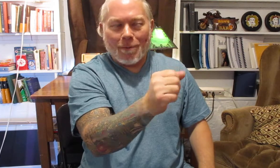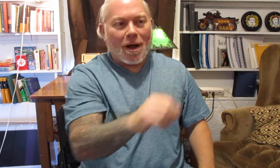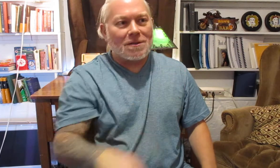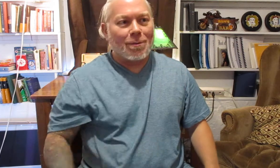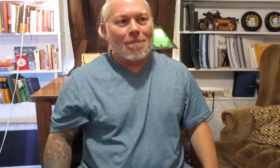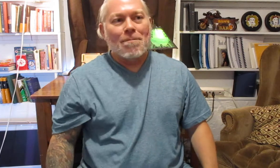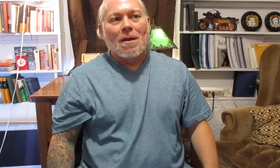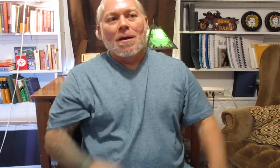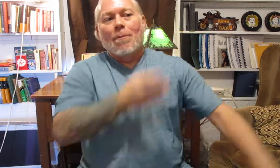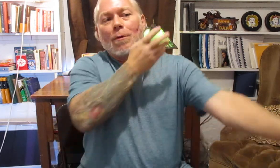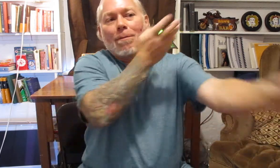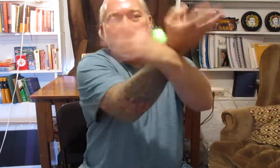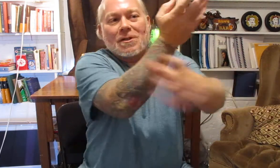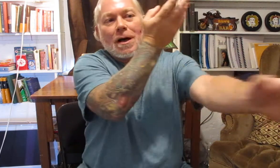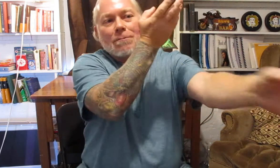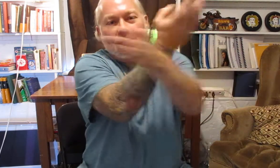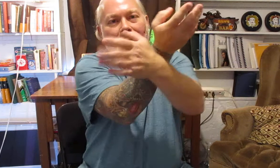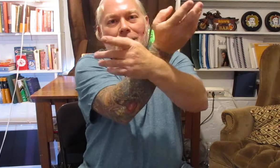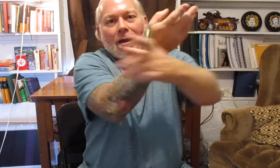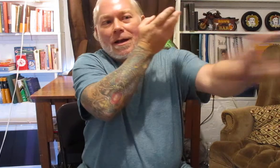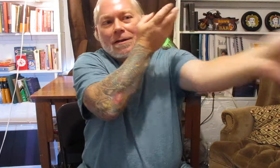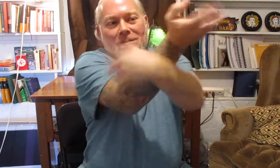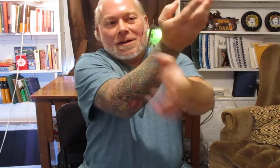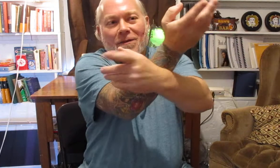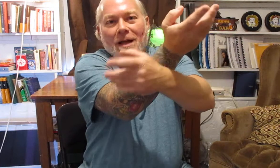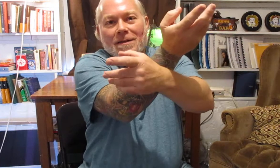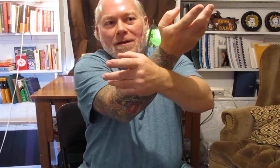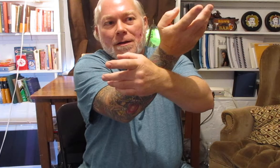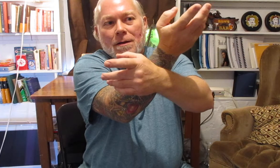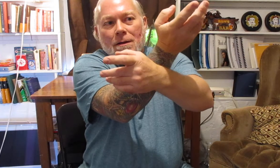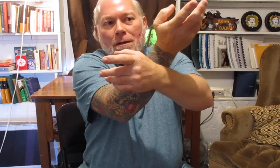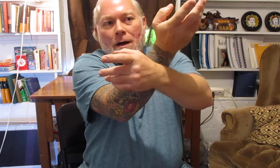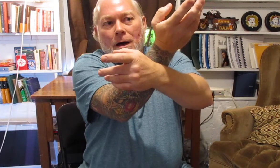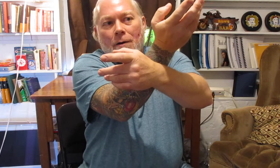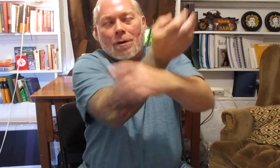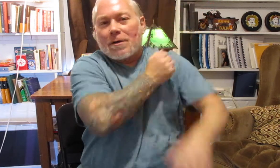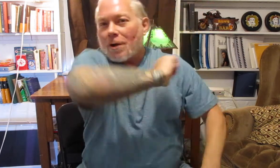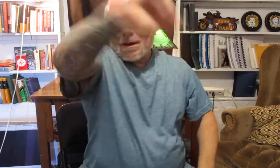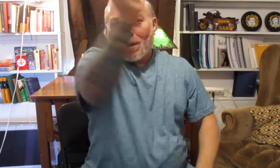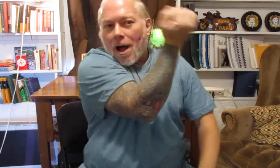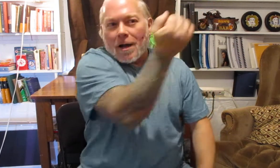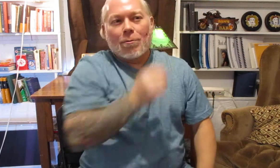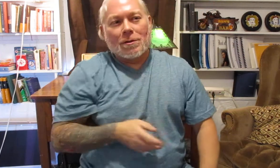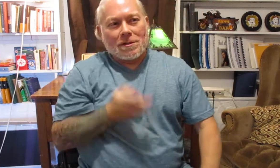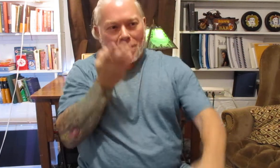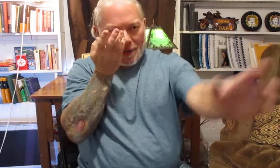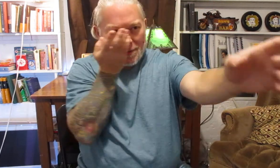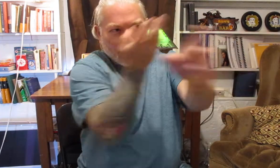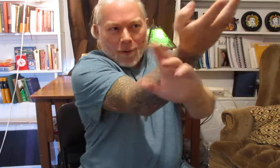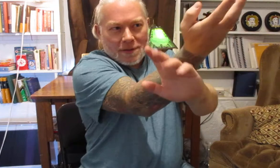impossible but when a punch comes in it and it's deflected uh we're not trying to block we're just trying to go on the